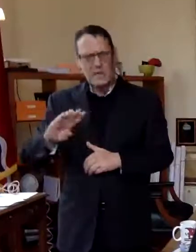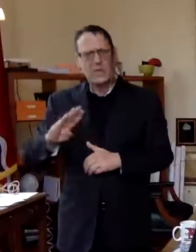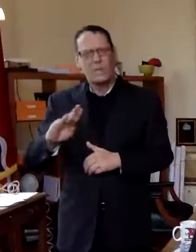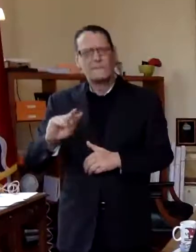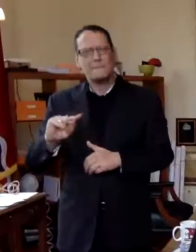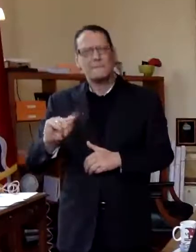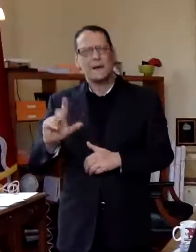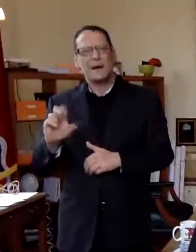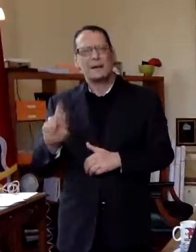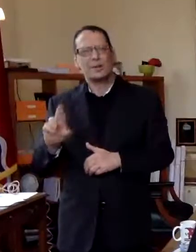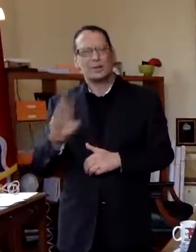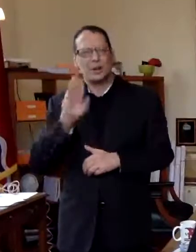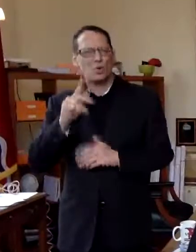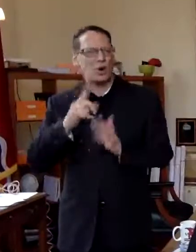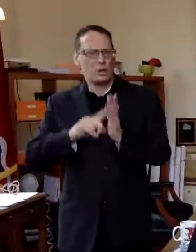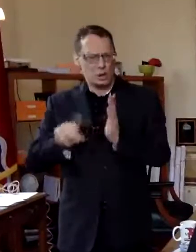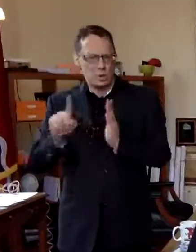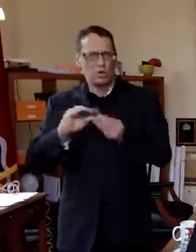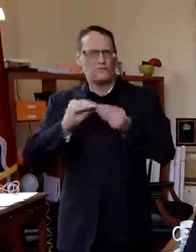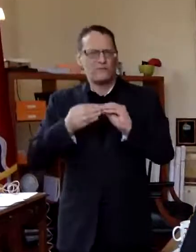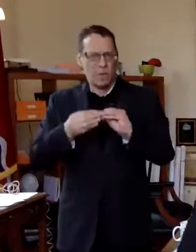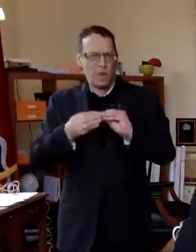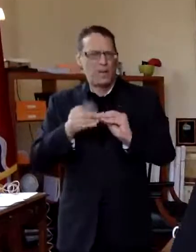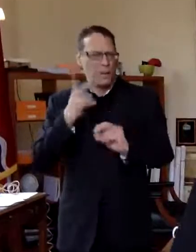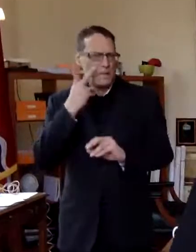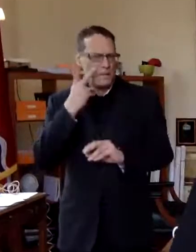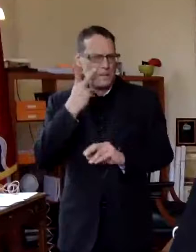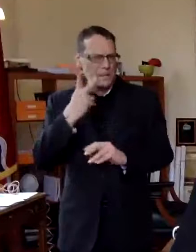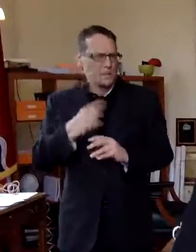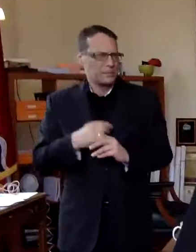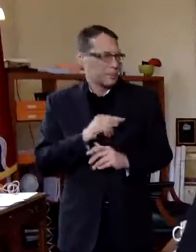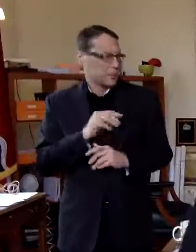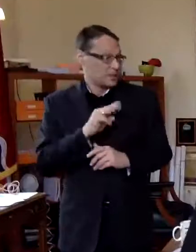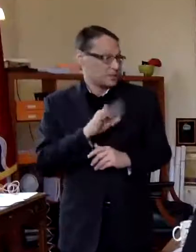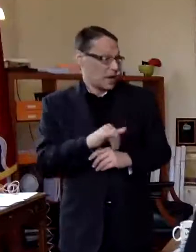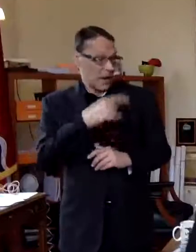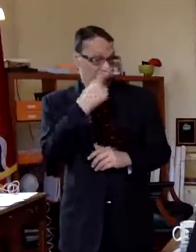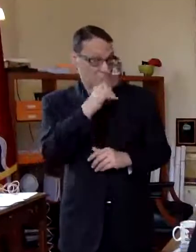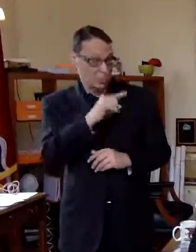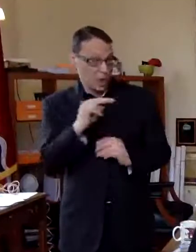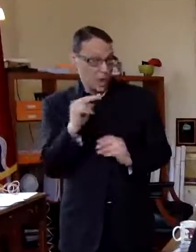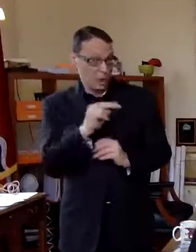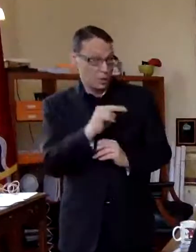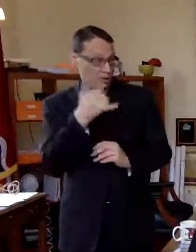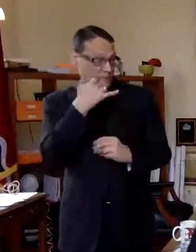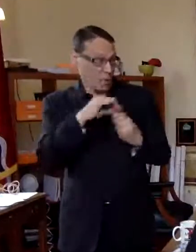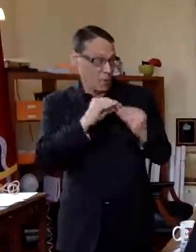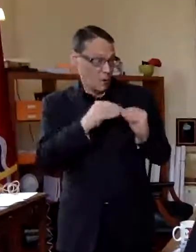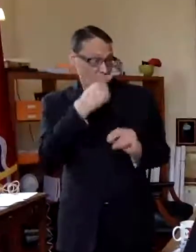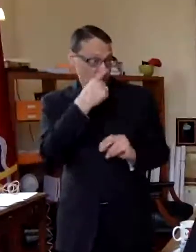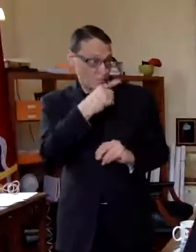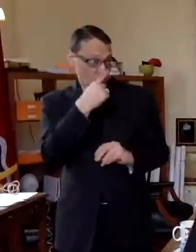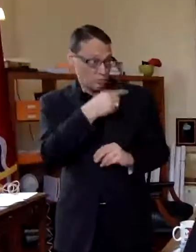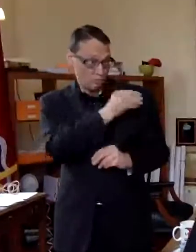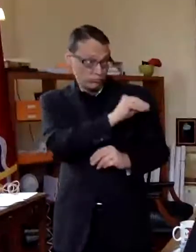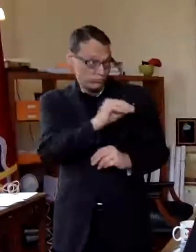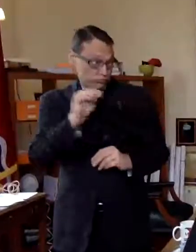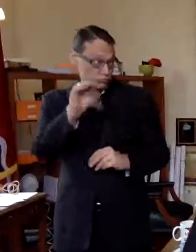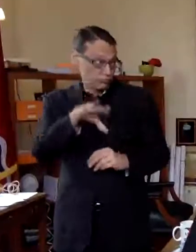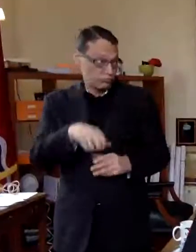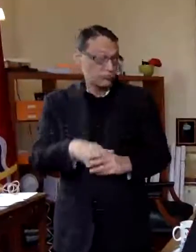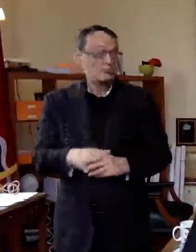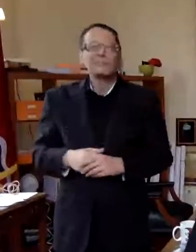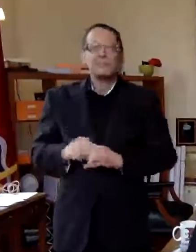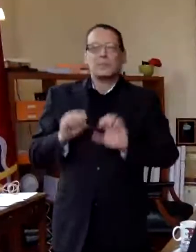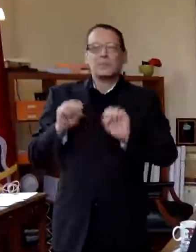look up the phone number for you here during this tommy can you do that okay tommy's going to look up the phone number so we can give it to you you